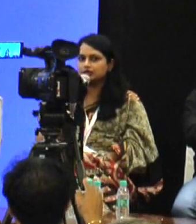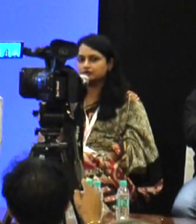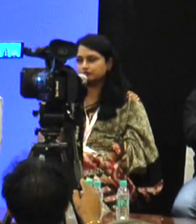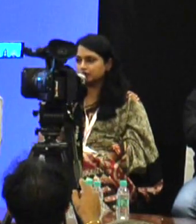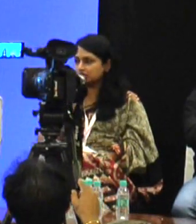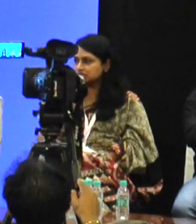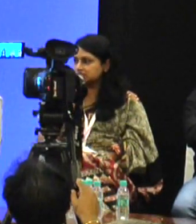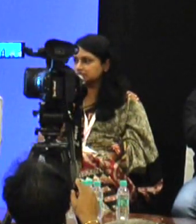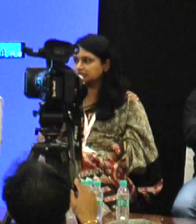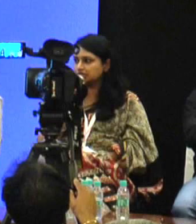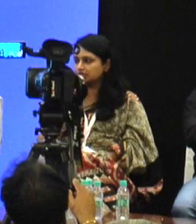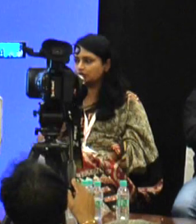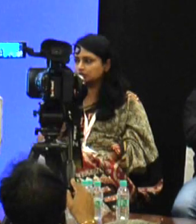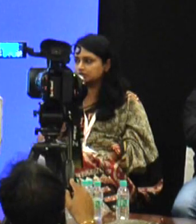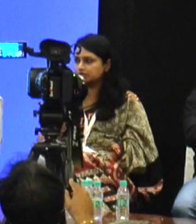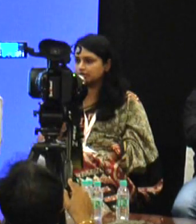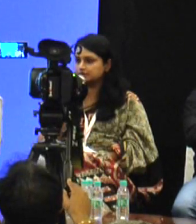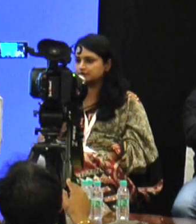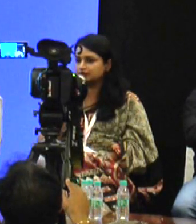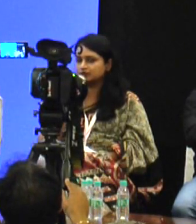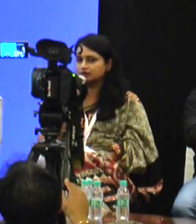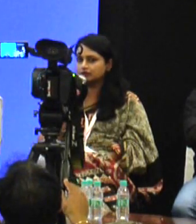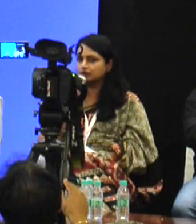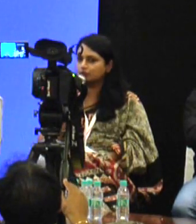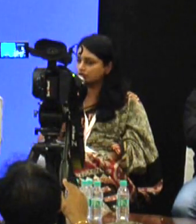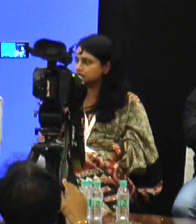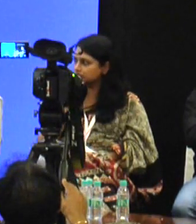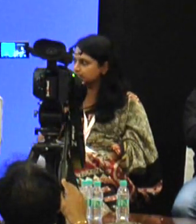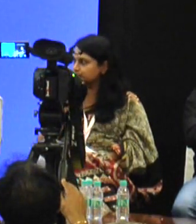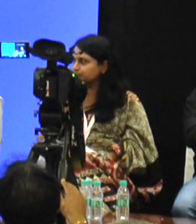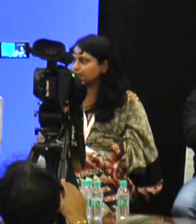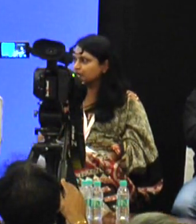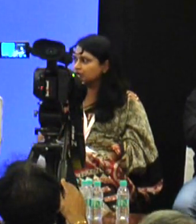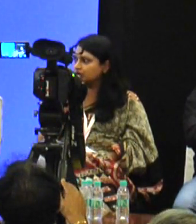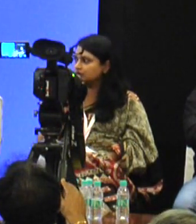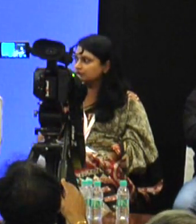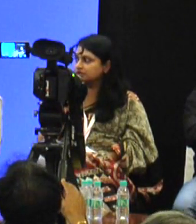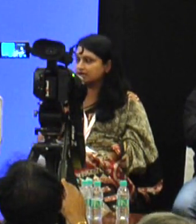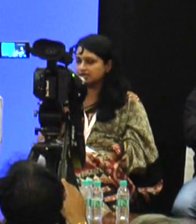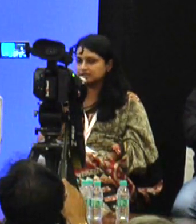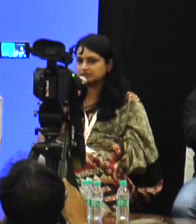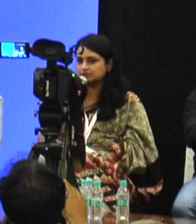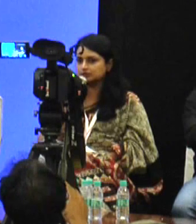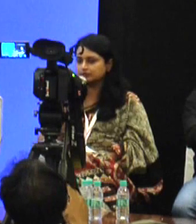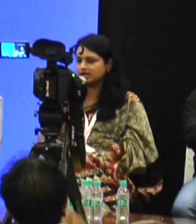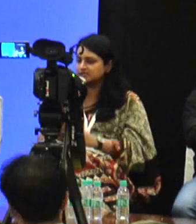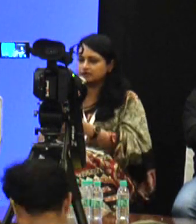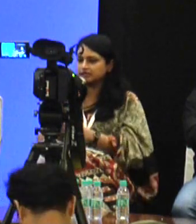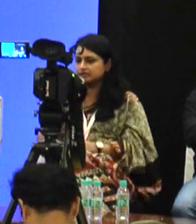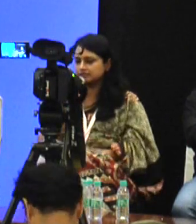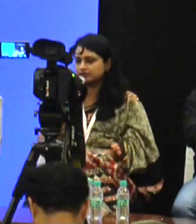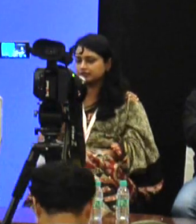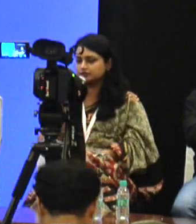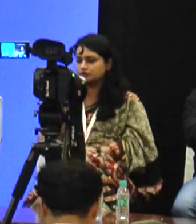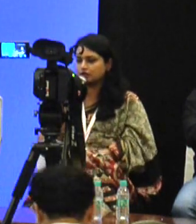well. For us, the key, honestly, has been, uh, volunteering. Uh, it has, uh, as